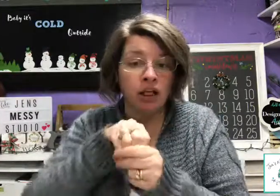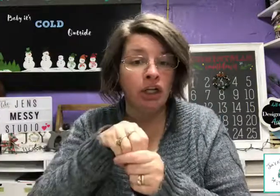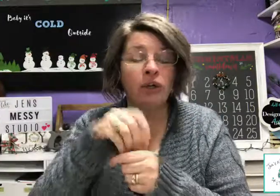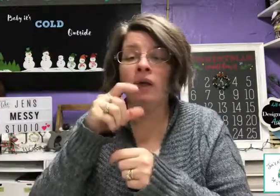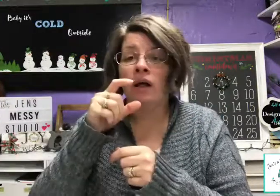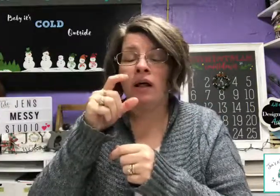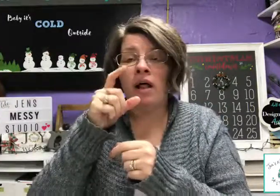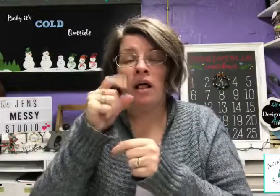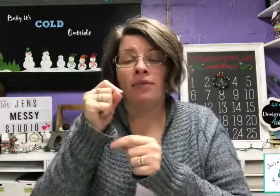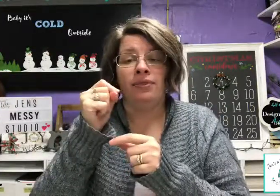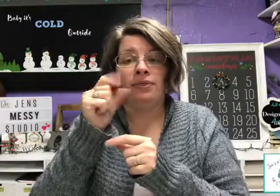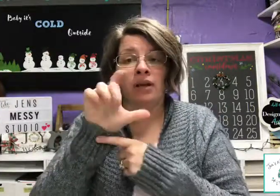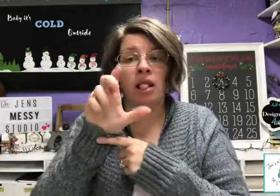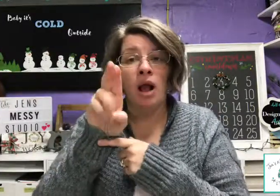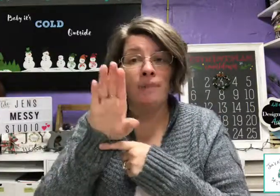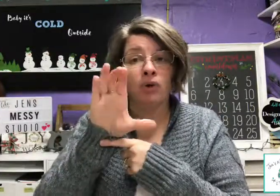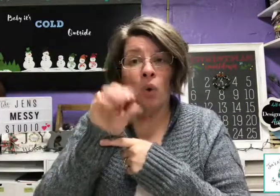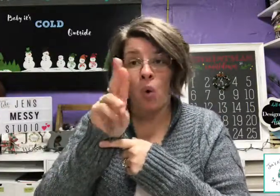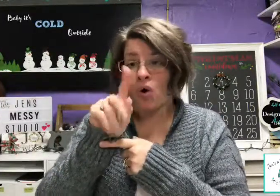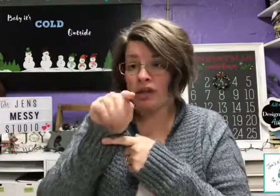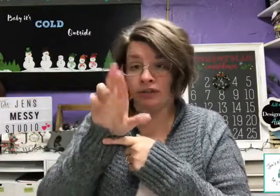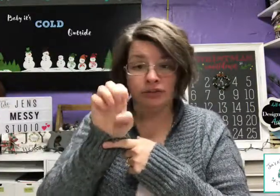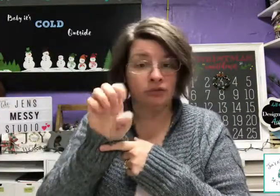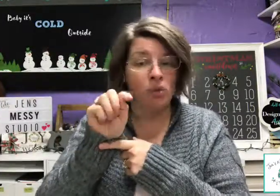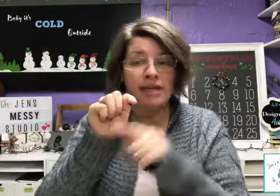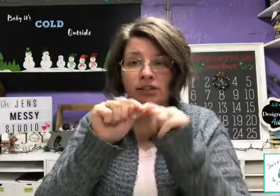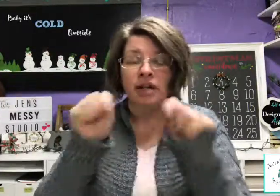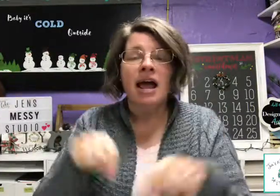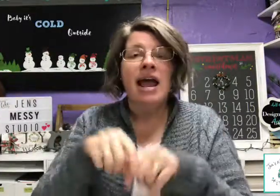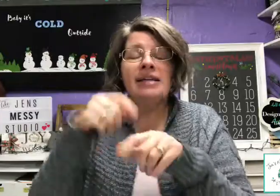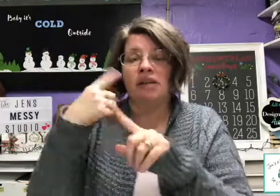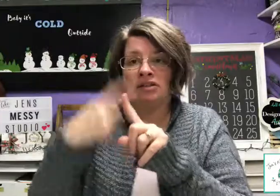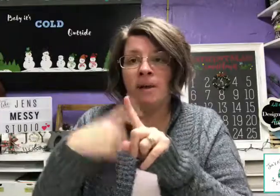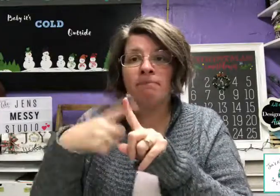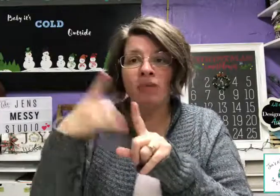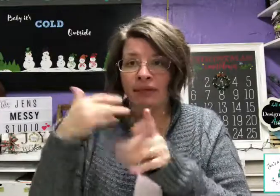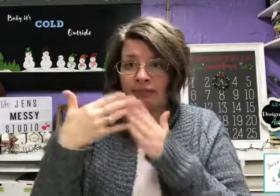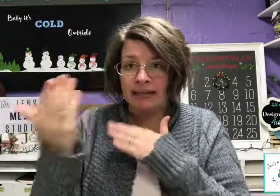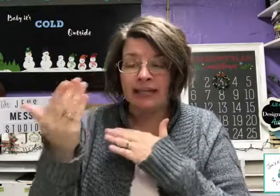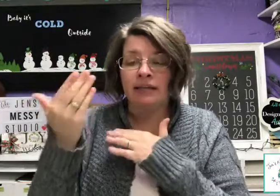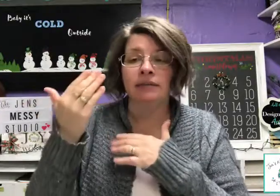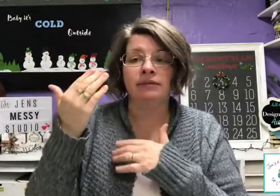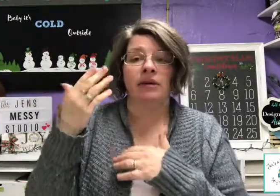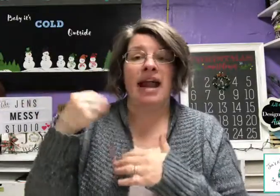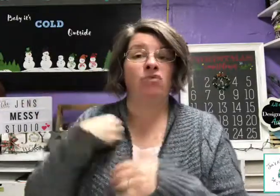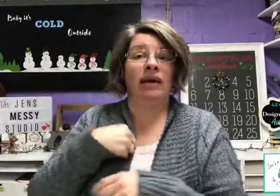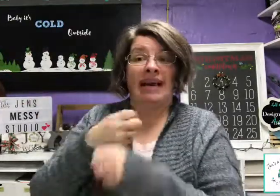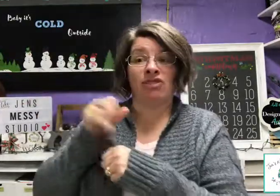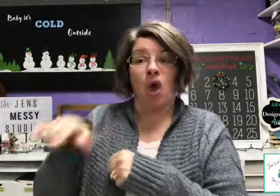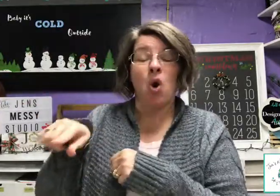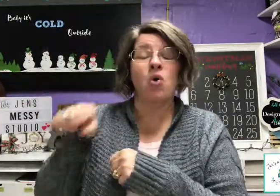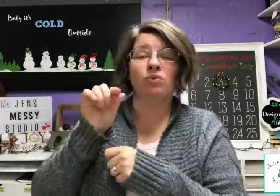include the club court. It's also a monthly fee. It will get sold.